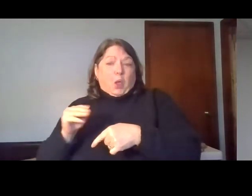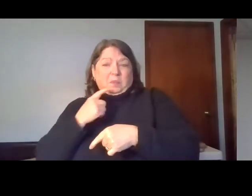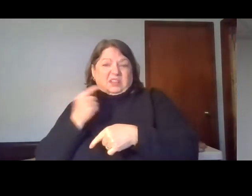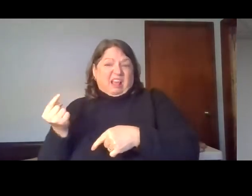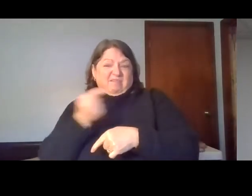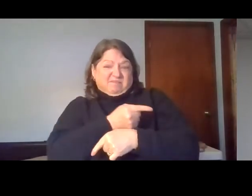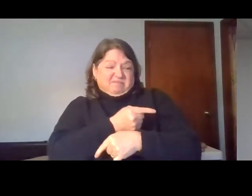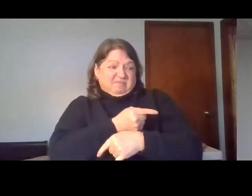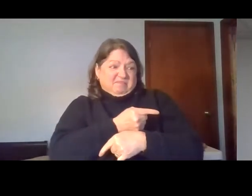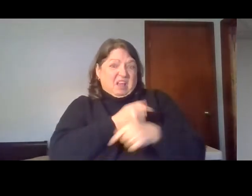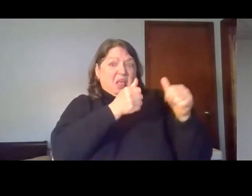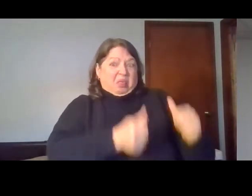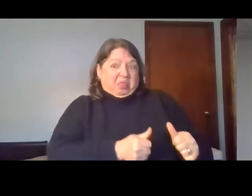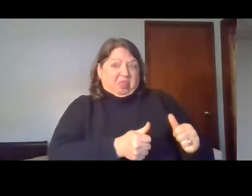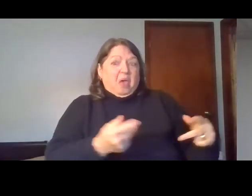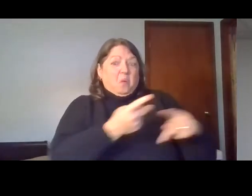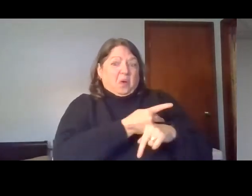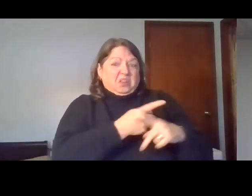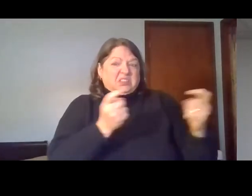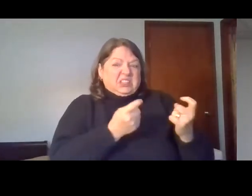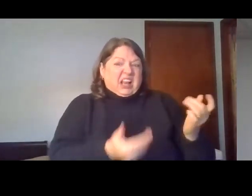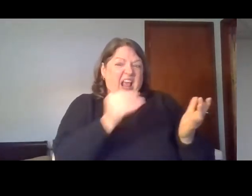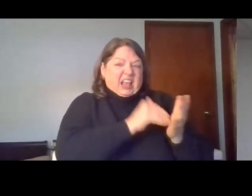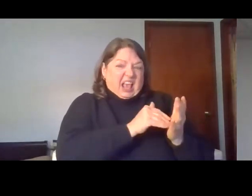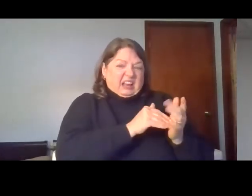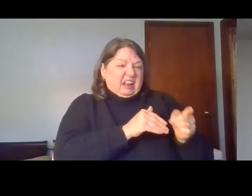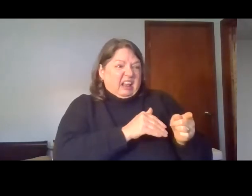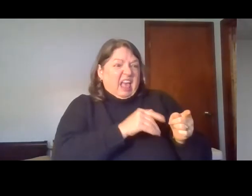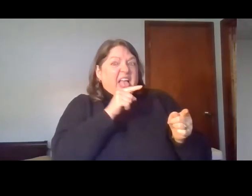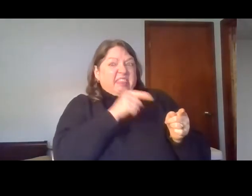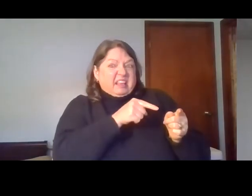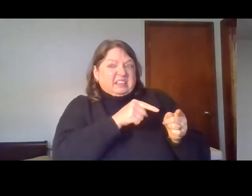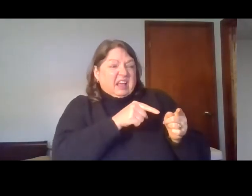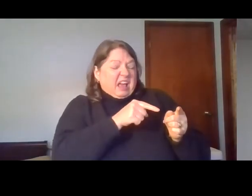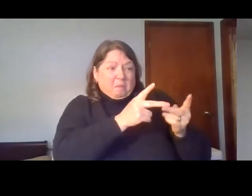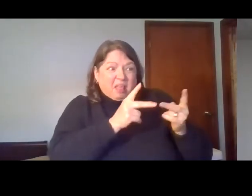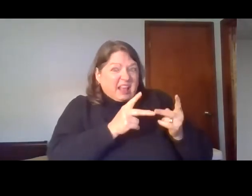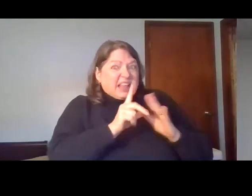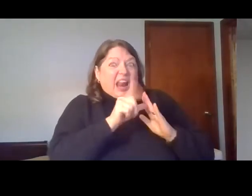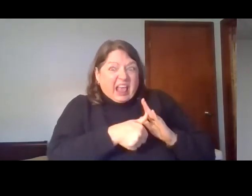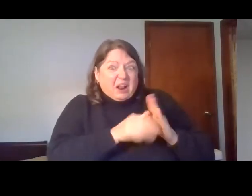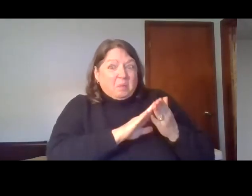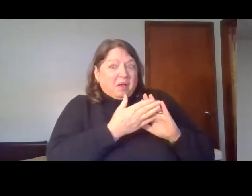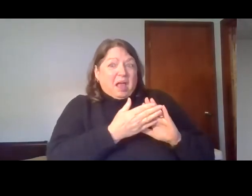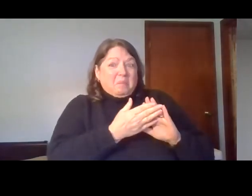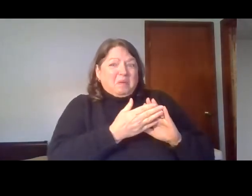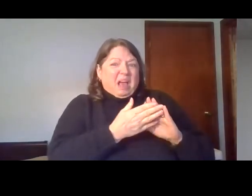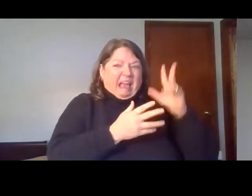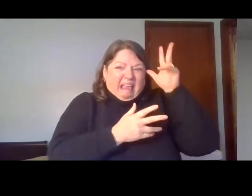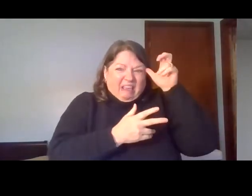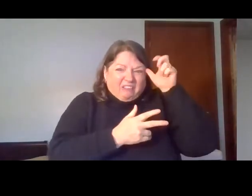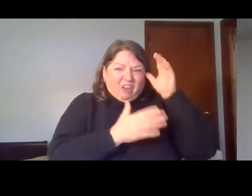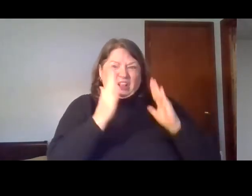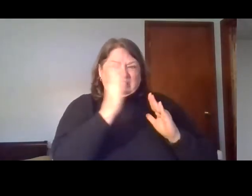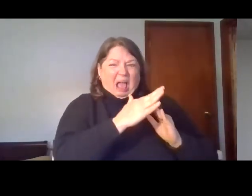they were considered the embodiment of all evil in that day. They were ruthless people. And so, God